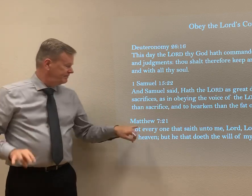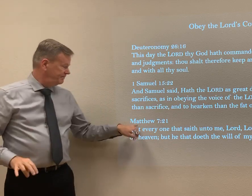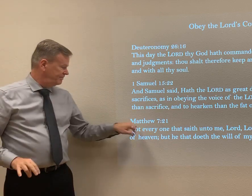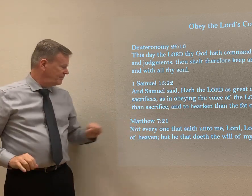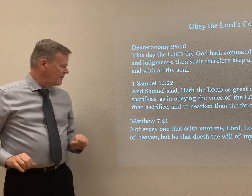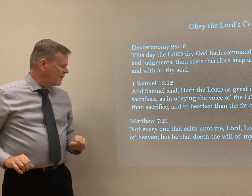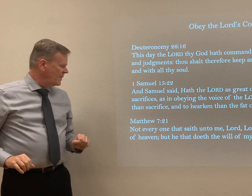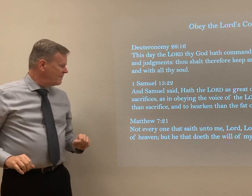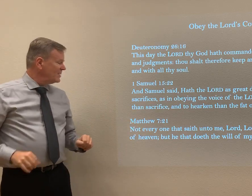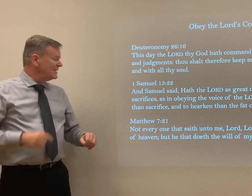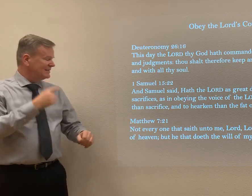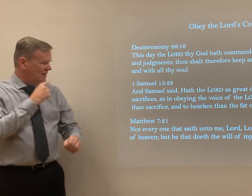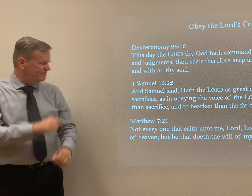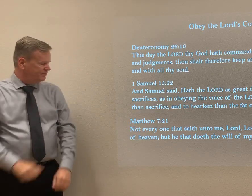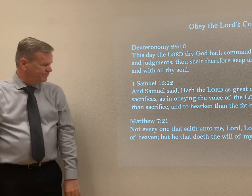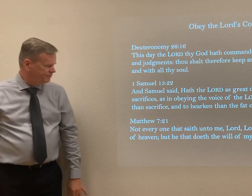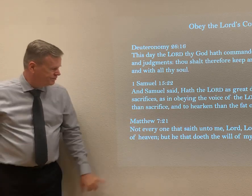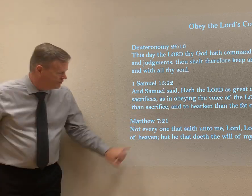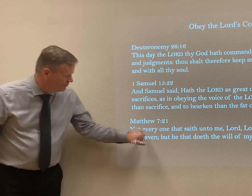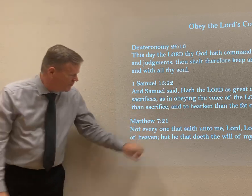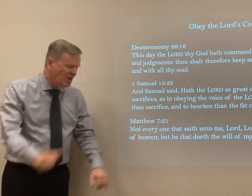This particular portion of scripture is out of chapter 7.